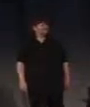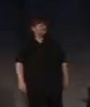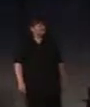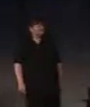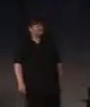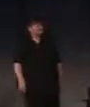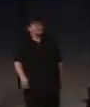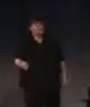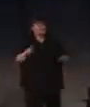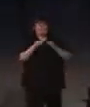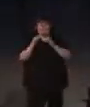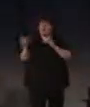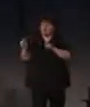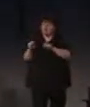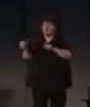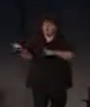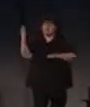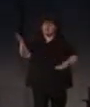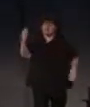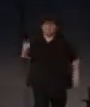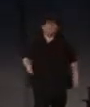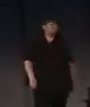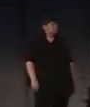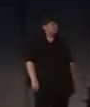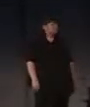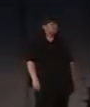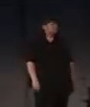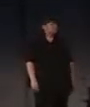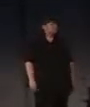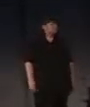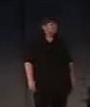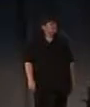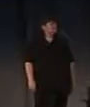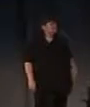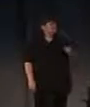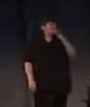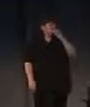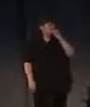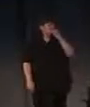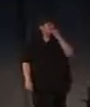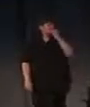A bit more loud if it's possible. Thank you. More loud, please.